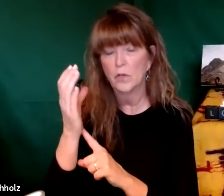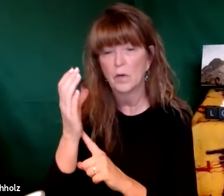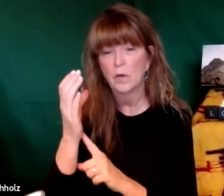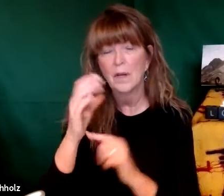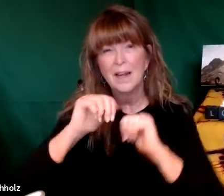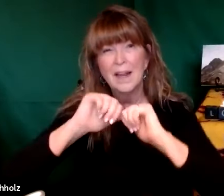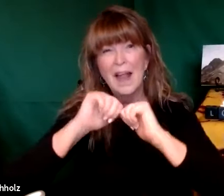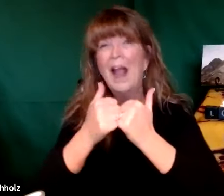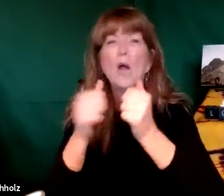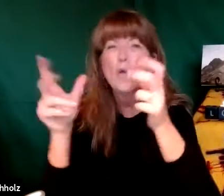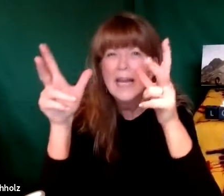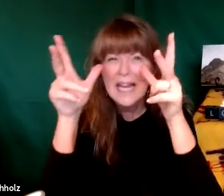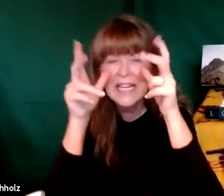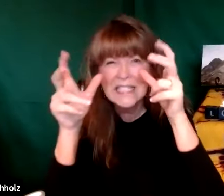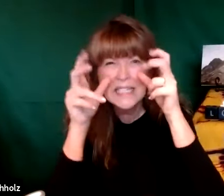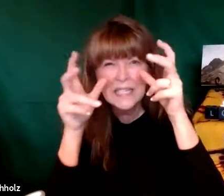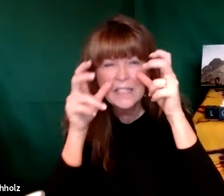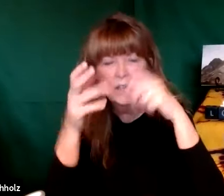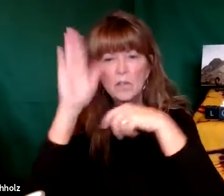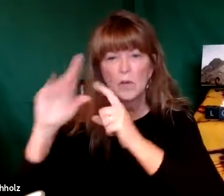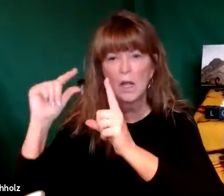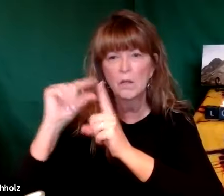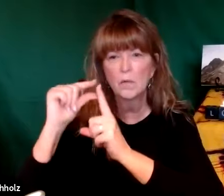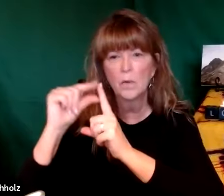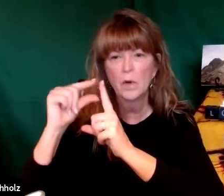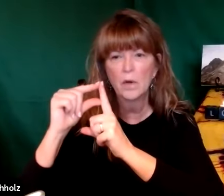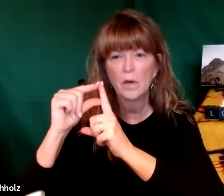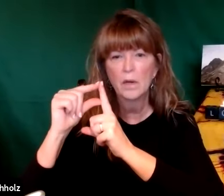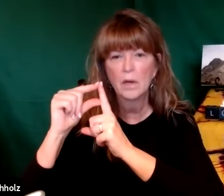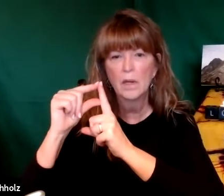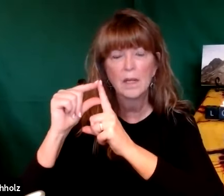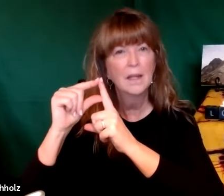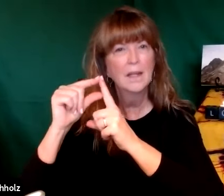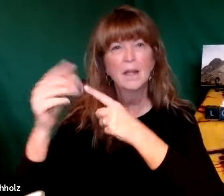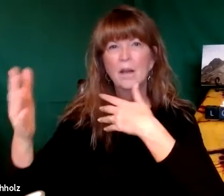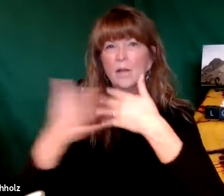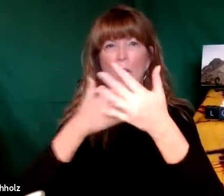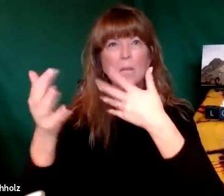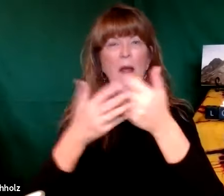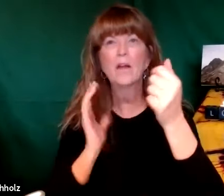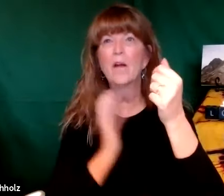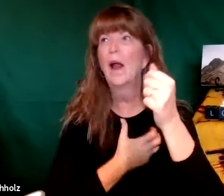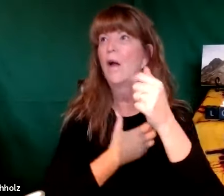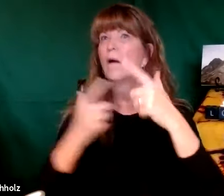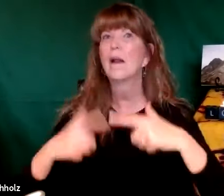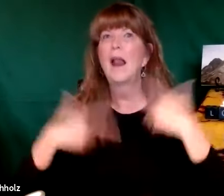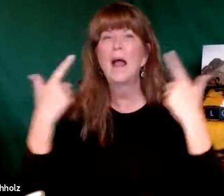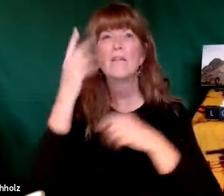however this is the language of jesus and the culture of jesus and we need to learn how to take in the words of